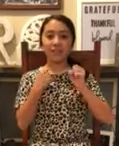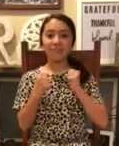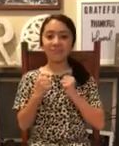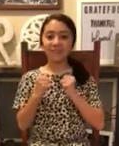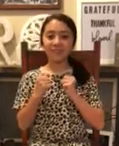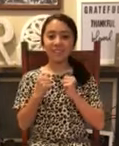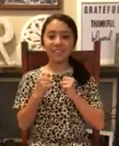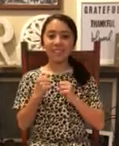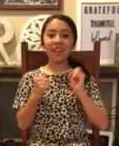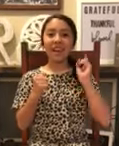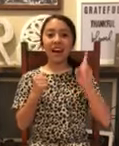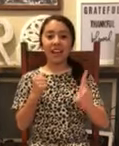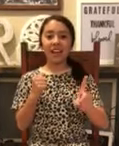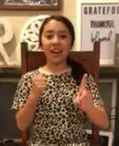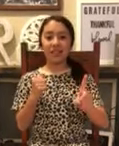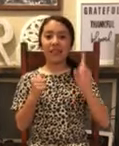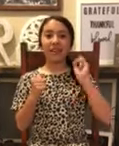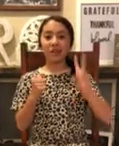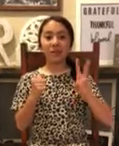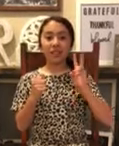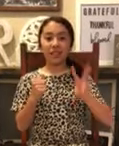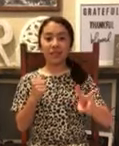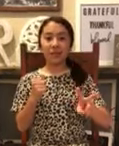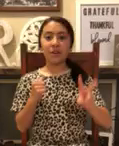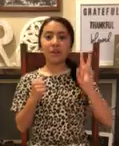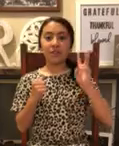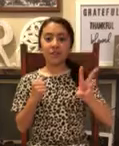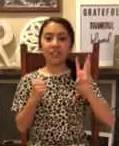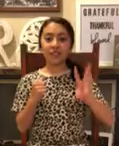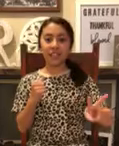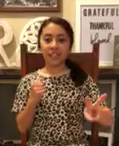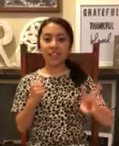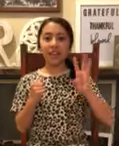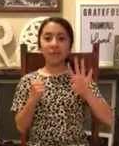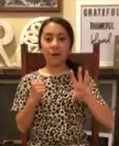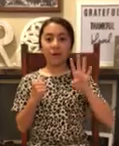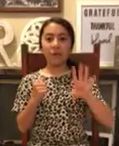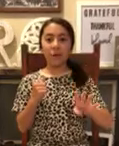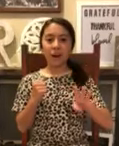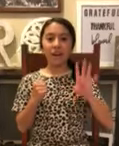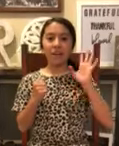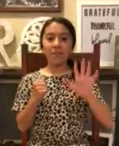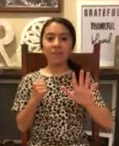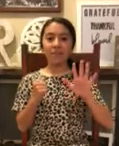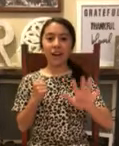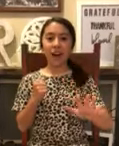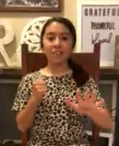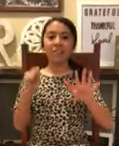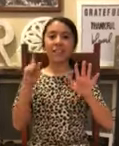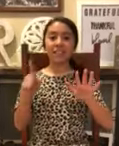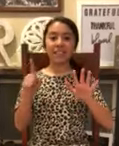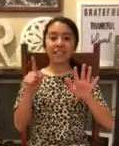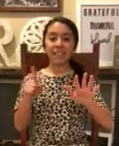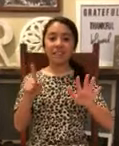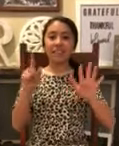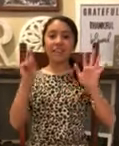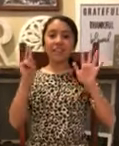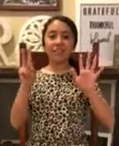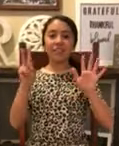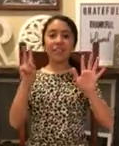11, 22, 33, 44, 55, 66, 77,